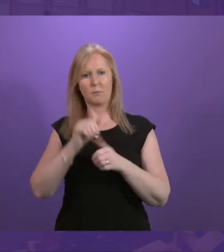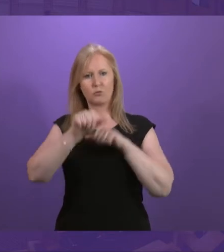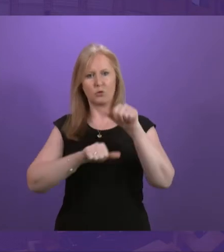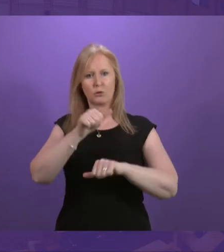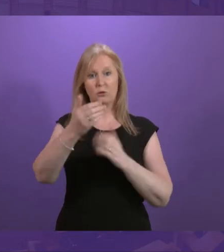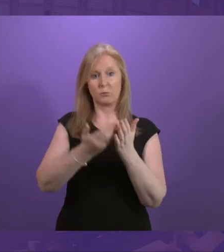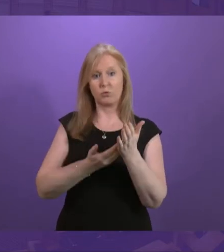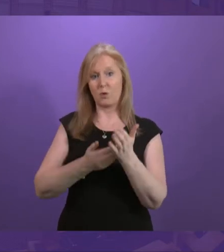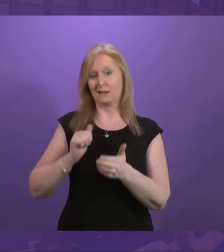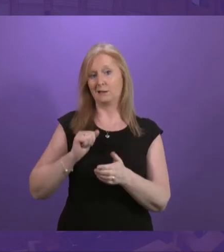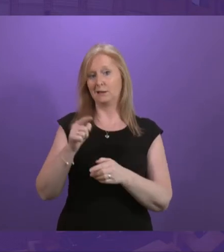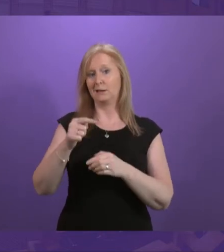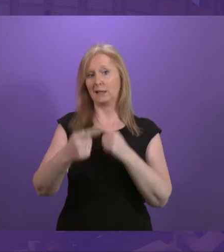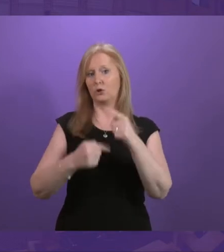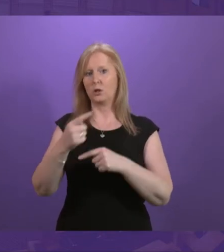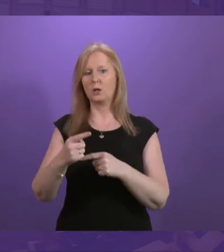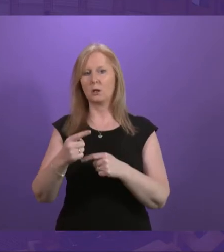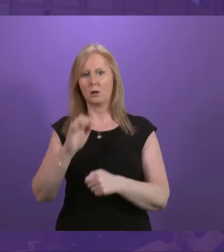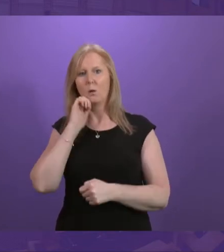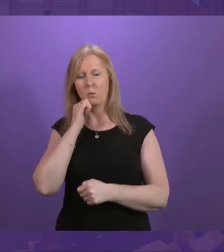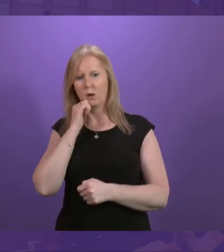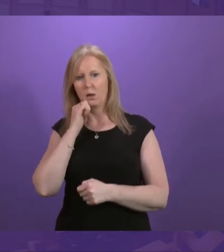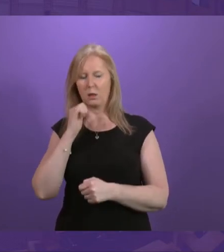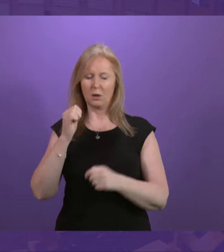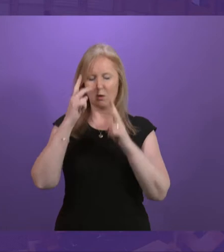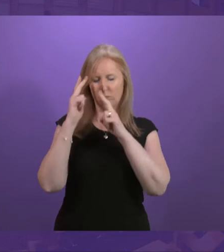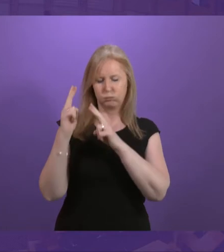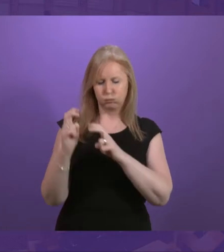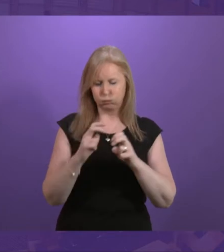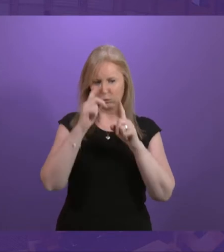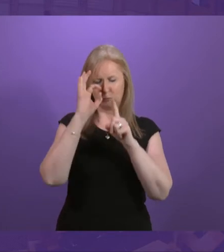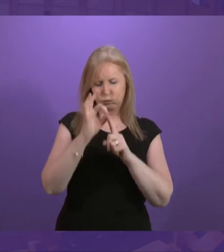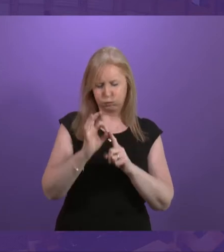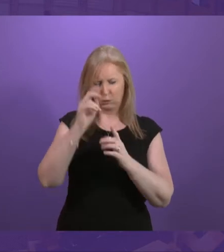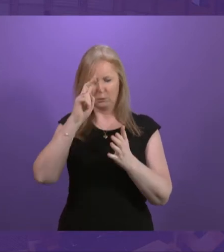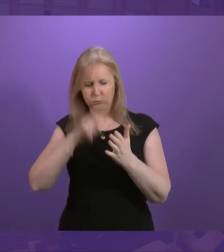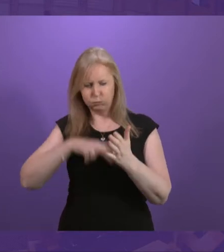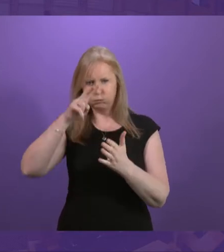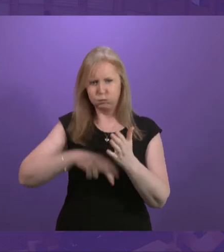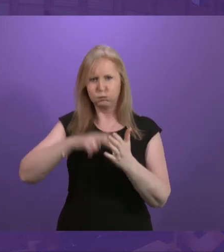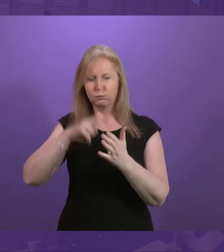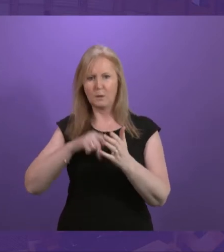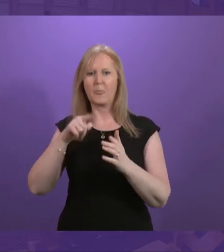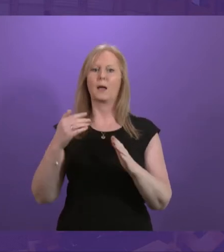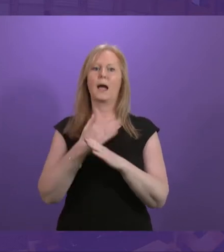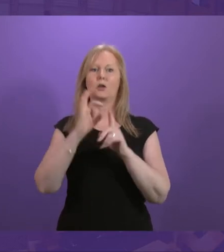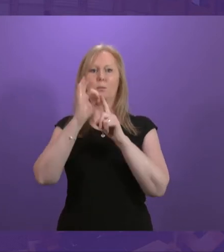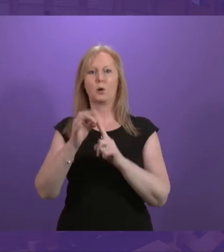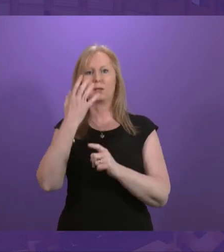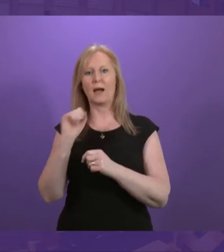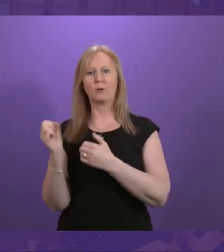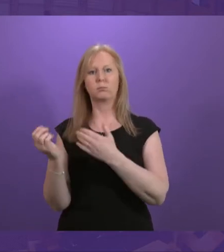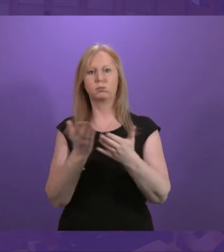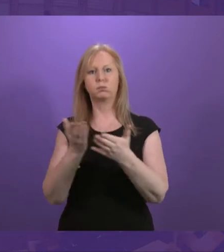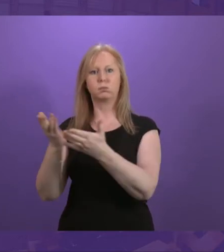expected next year is subject to full scrutiny to ensure that the action points promised are being delivered on the